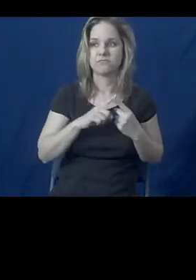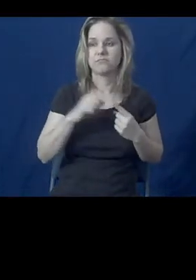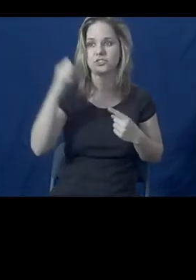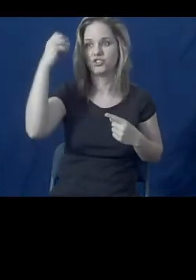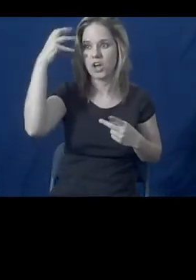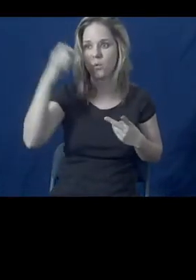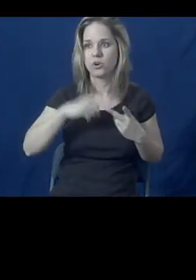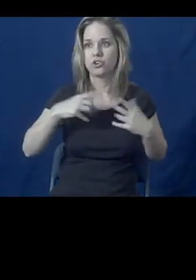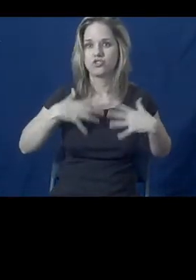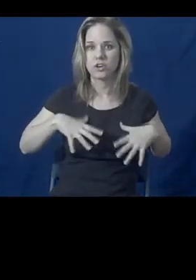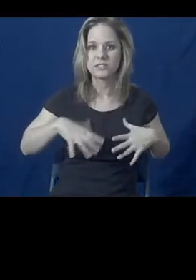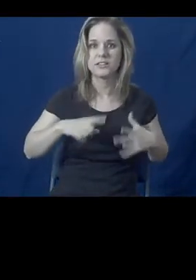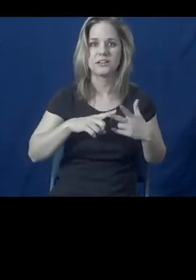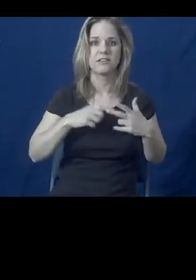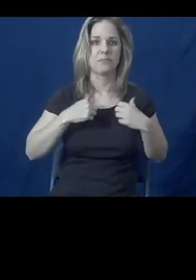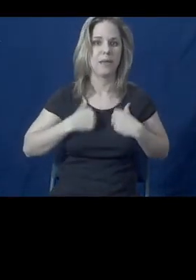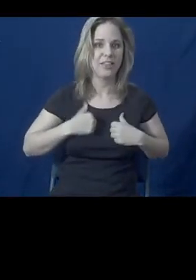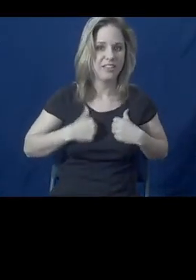dressing, bathing.